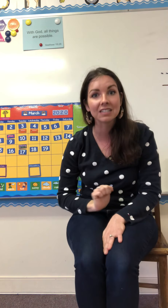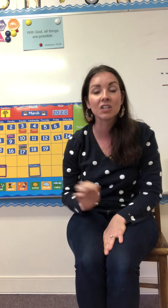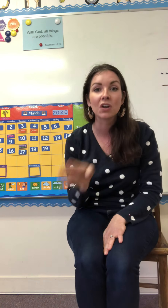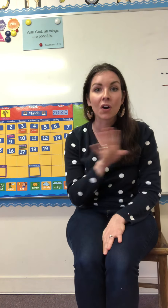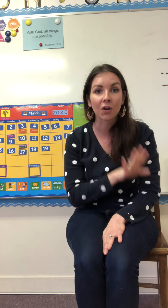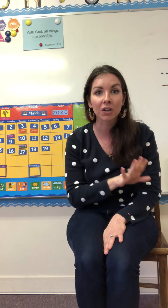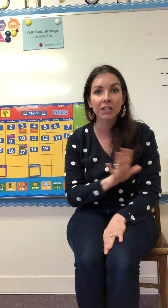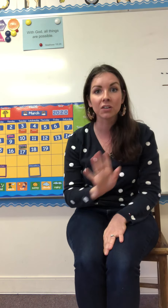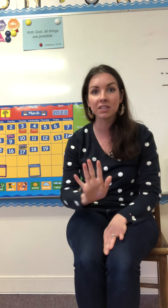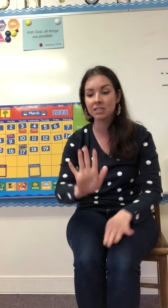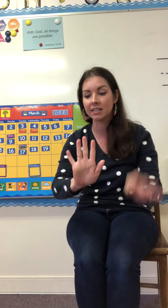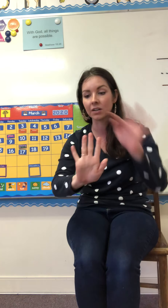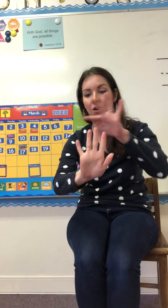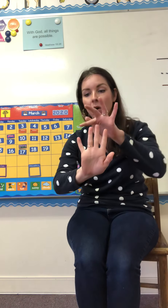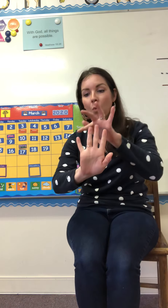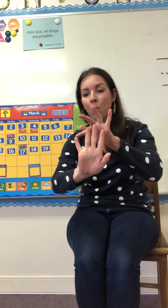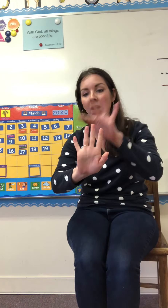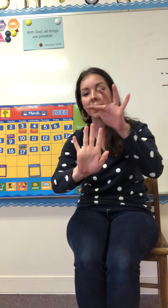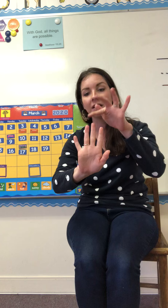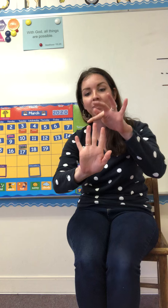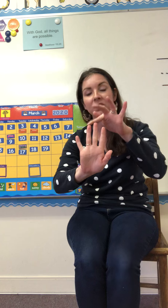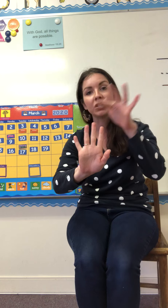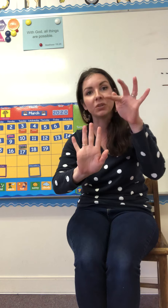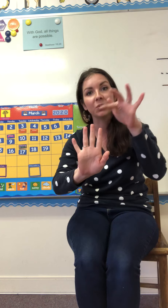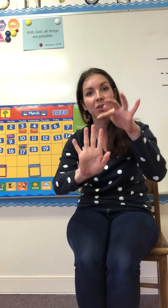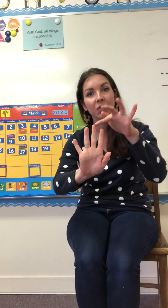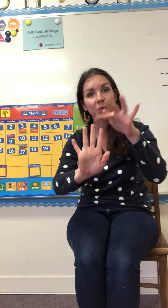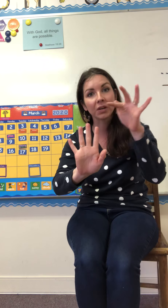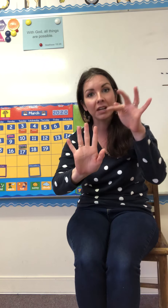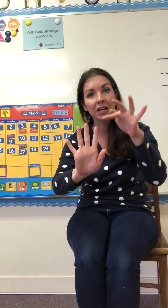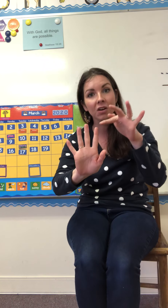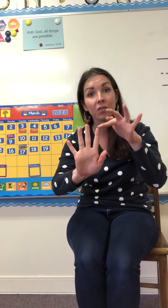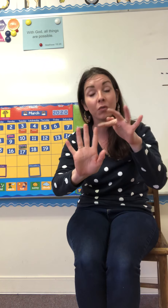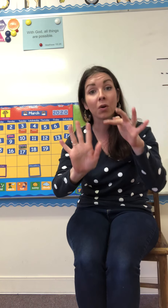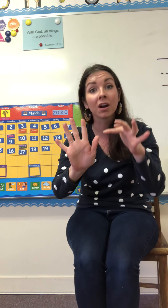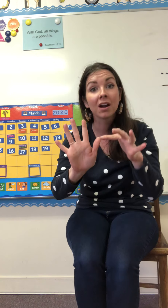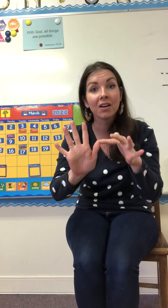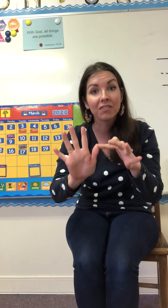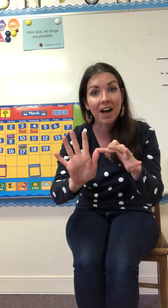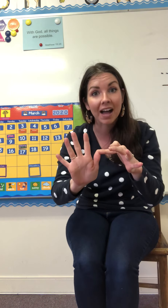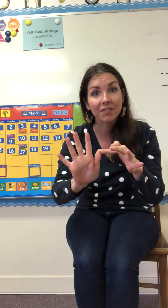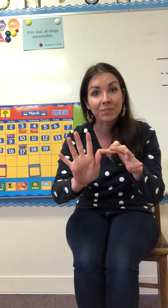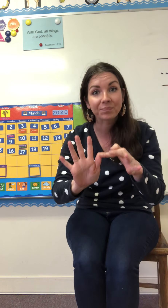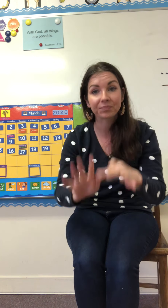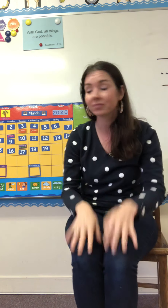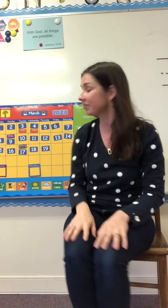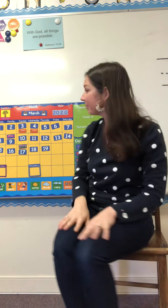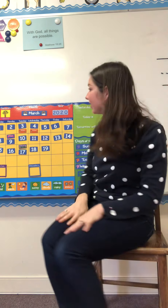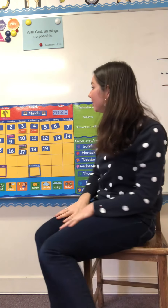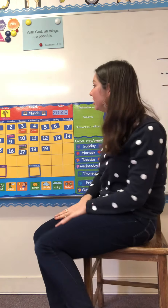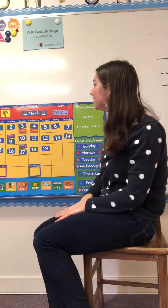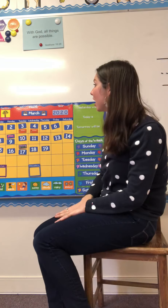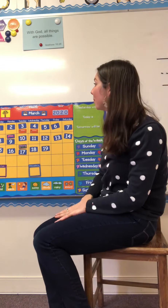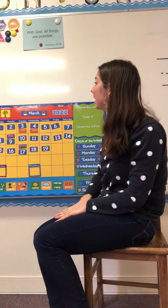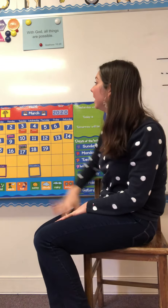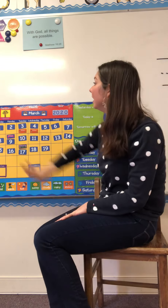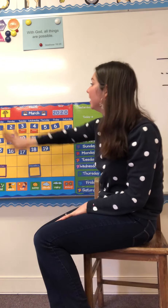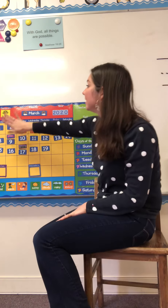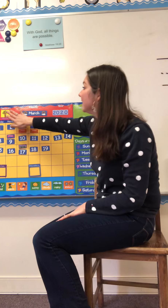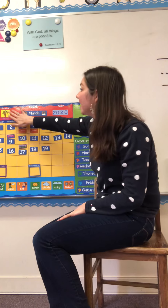earlier this year. One, two, three, four, five. Good job. Today